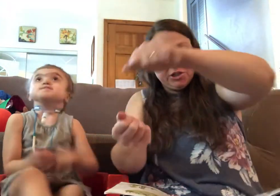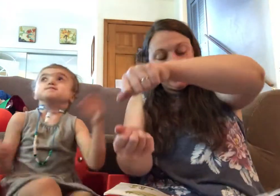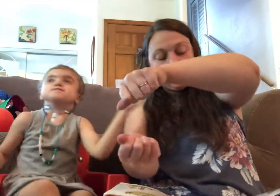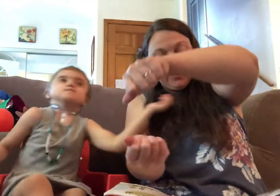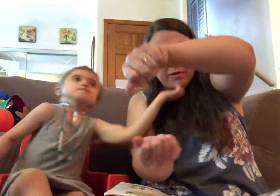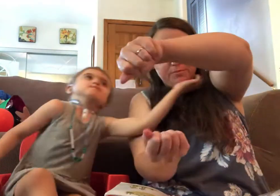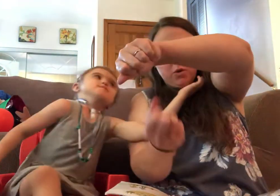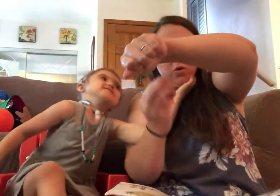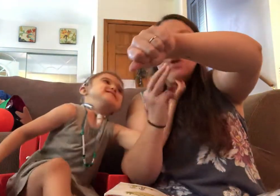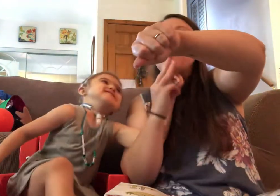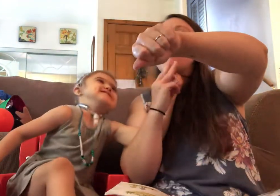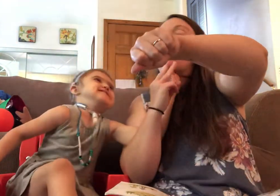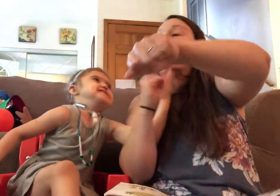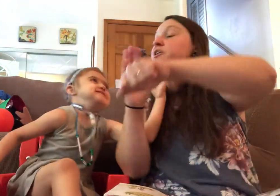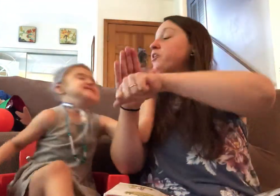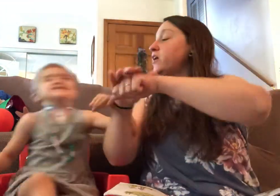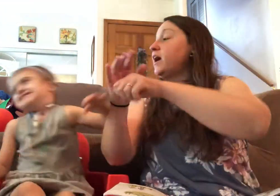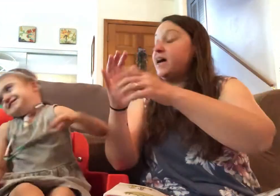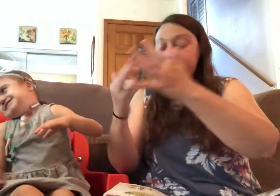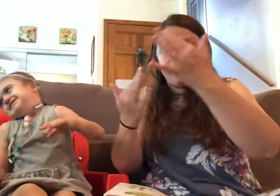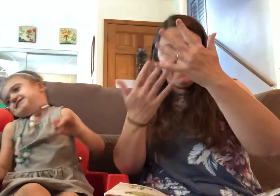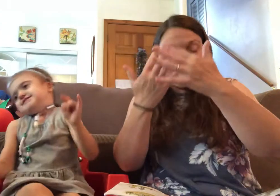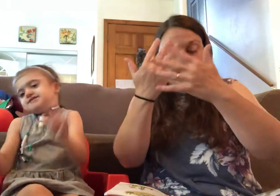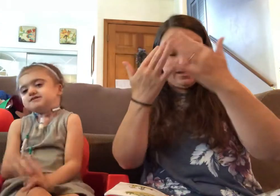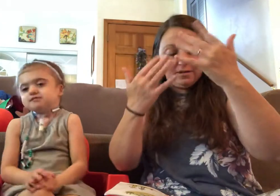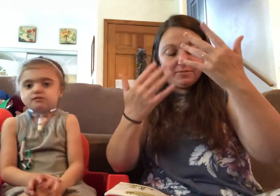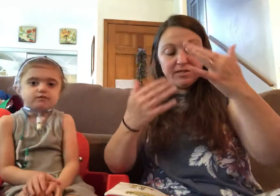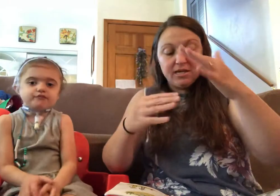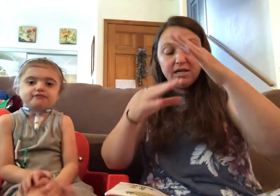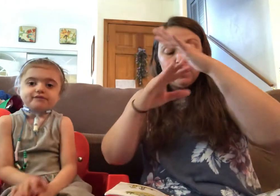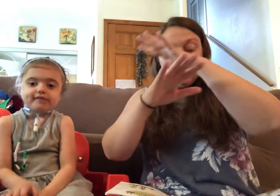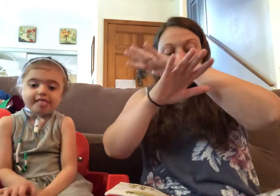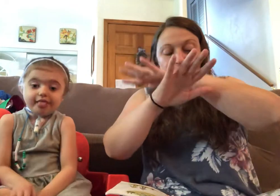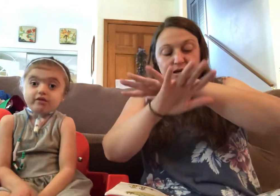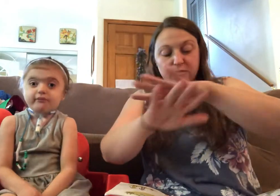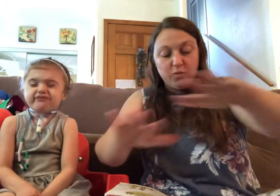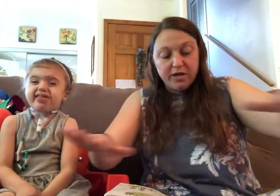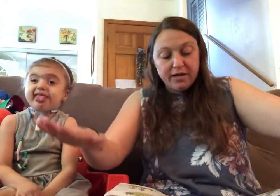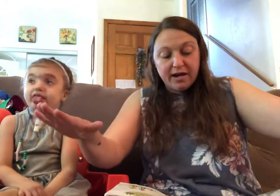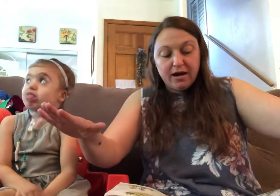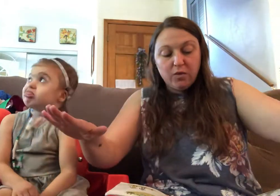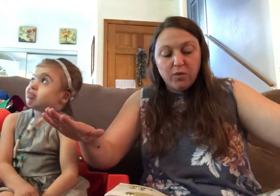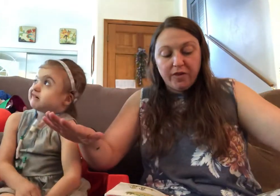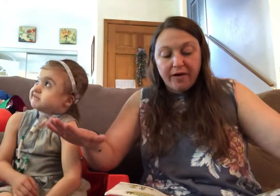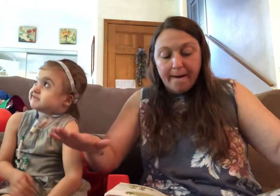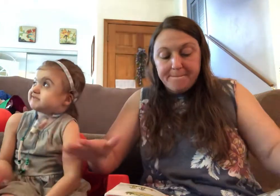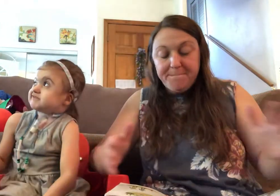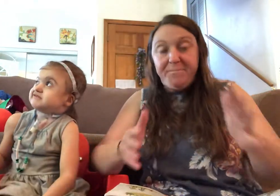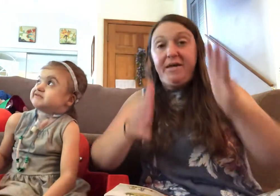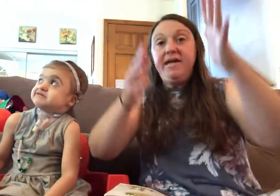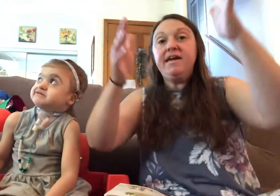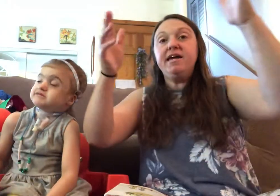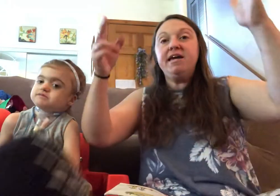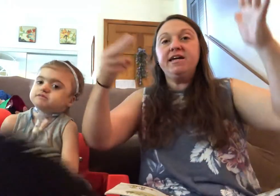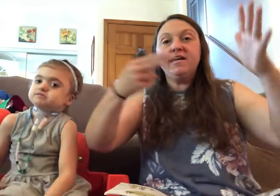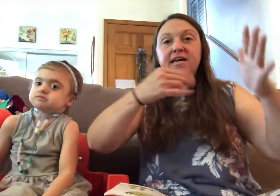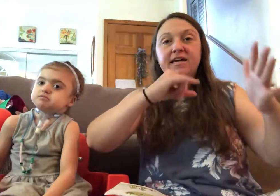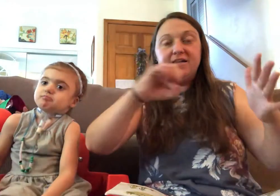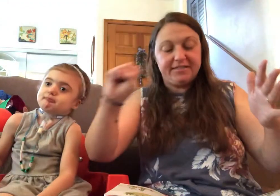down and poured the water on the flames. It went out with a big hiss.